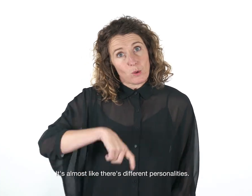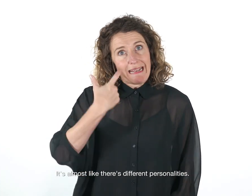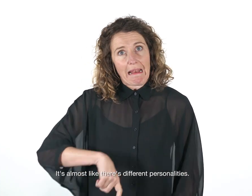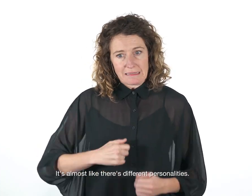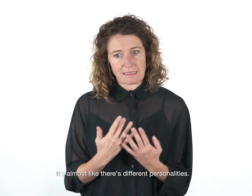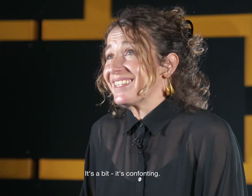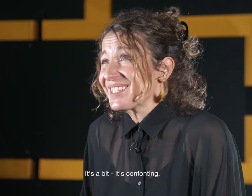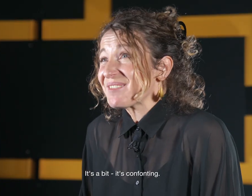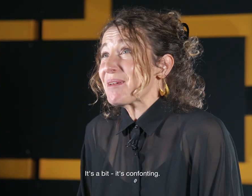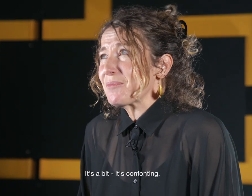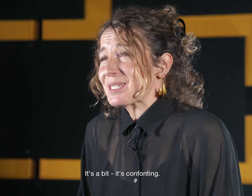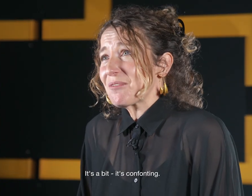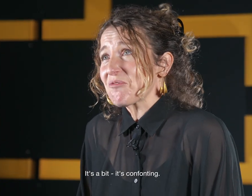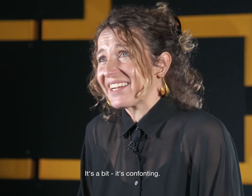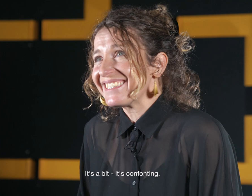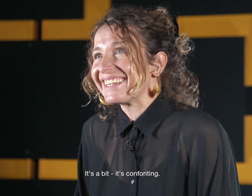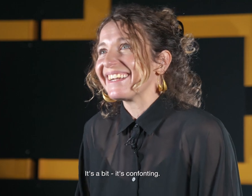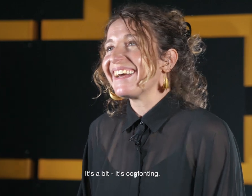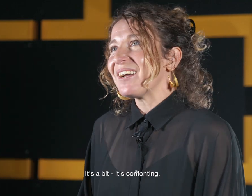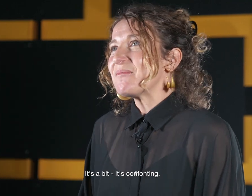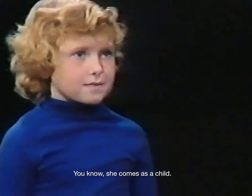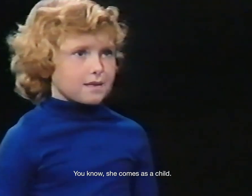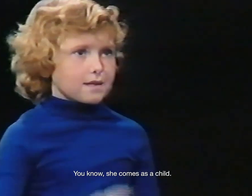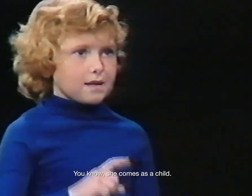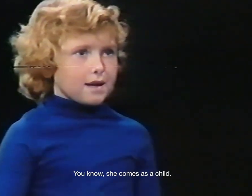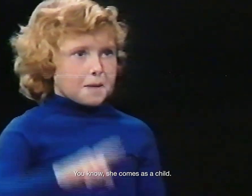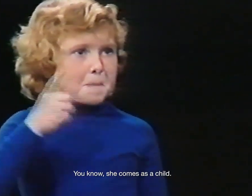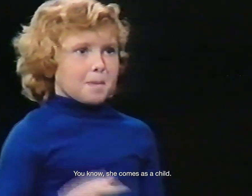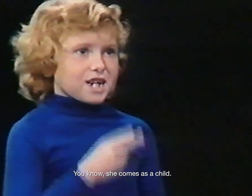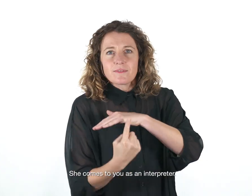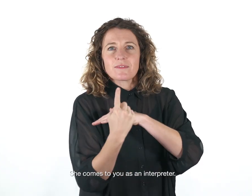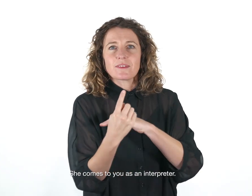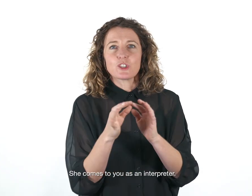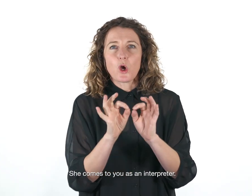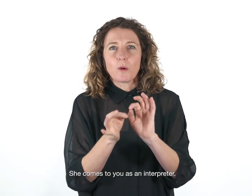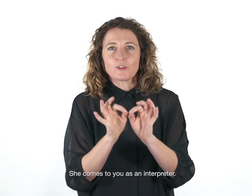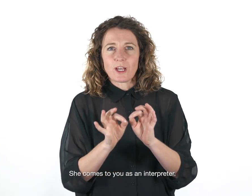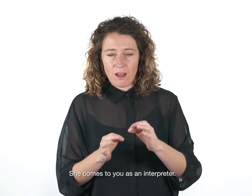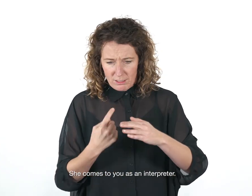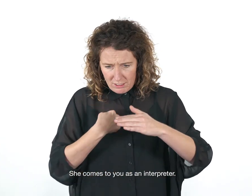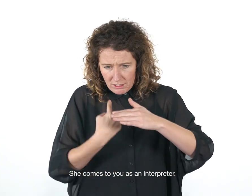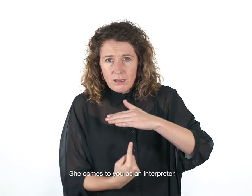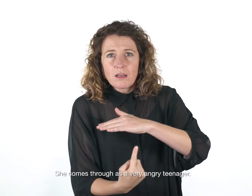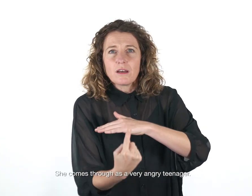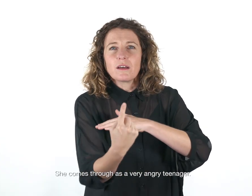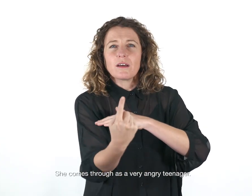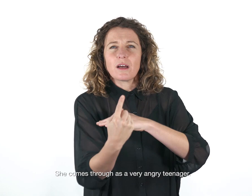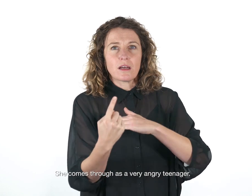personalities it's a bit it's confronting you know she comes as a child she comes through as an interpreter she comes through as a very angry